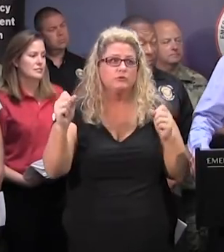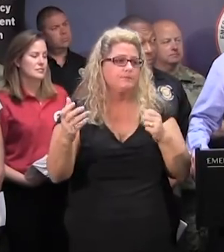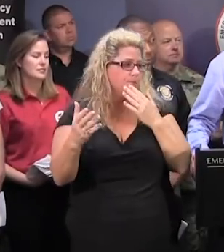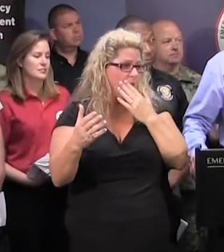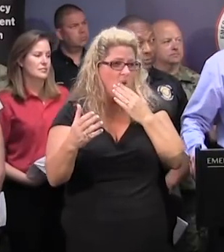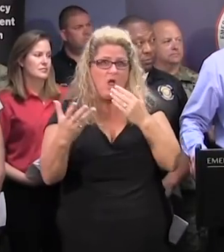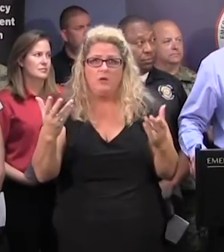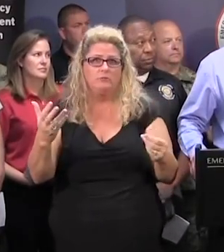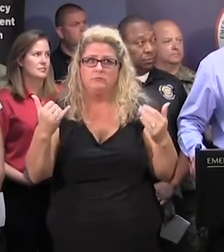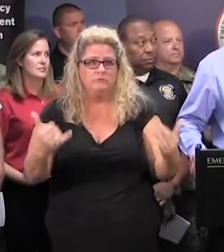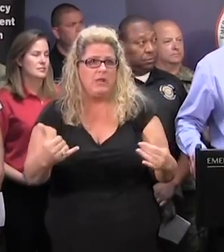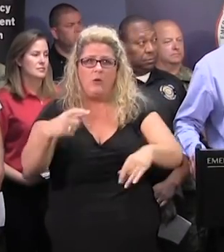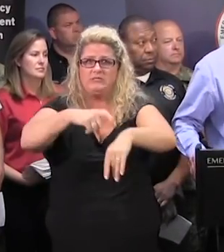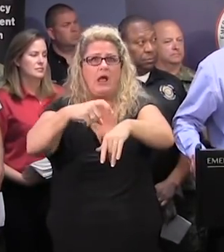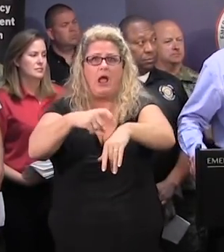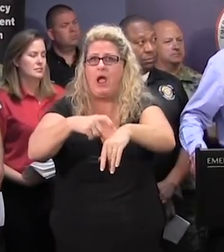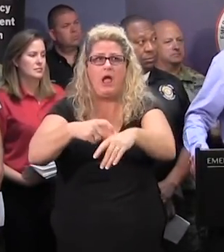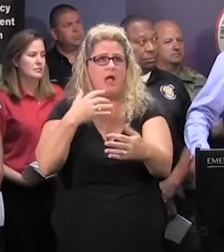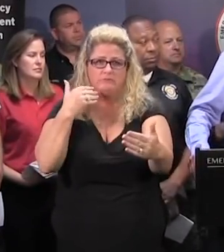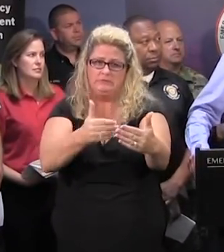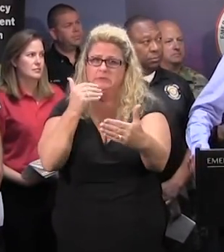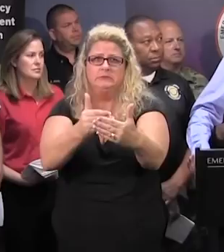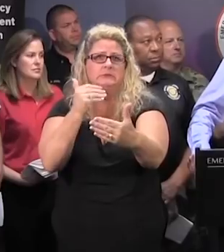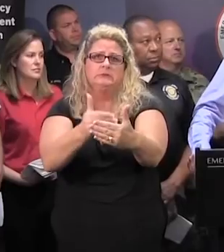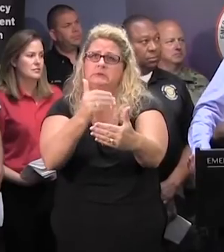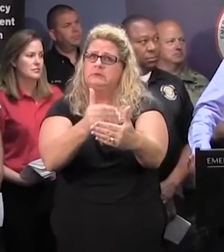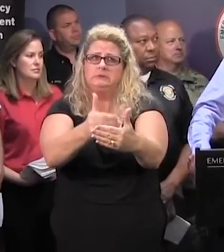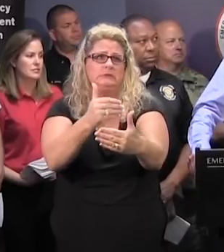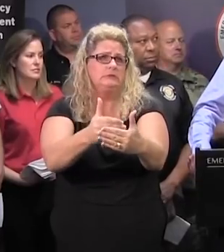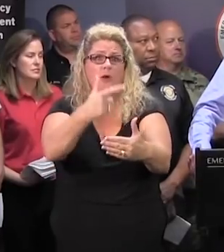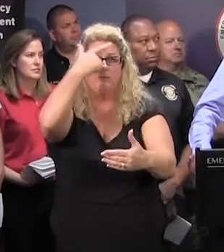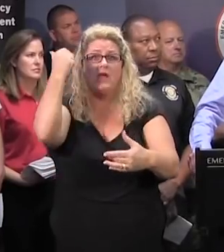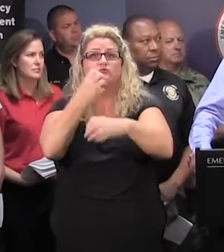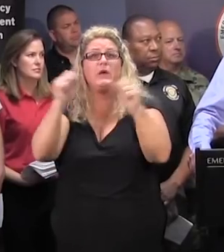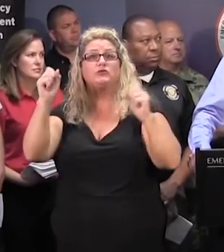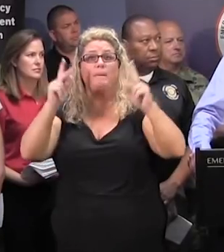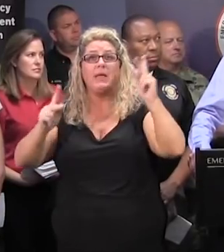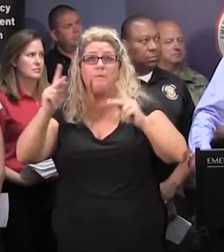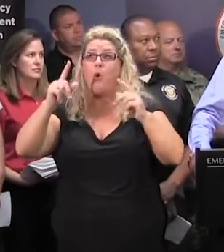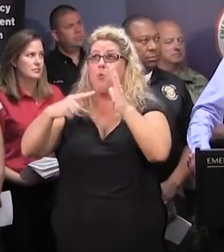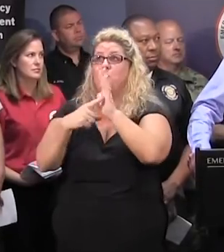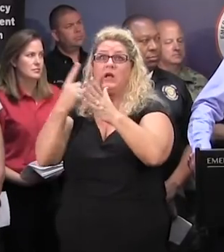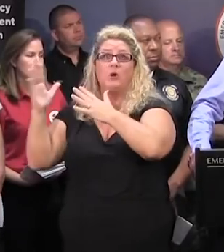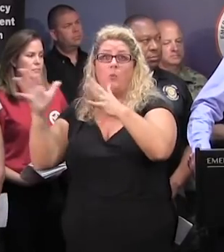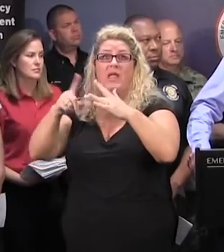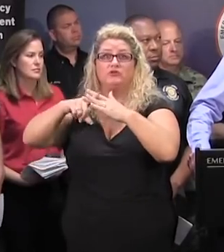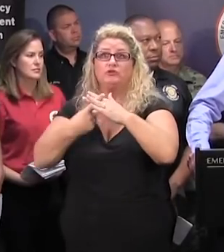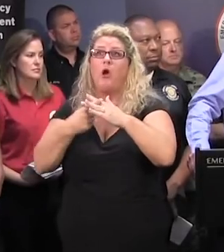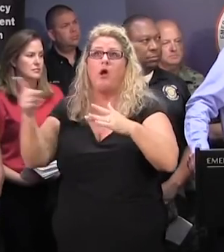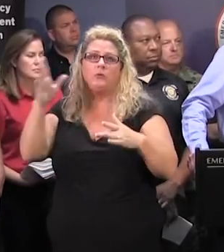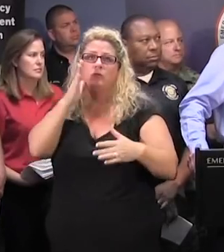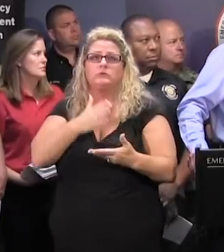time is running out for rescue because the rescuers are going to be standing down when these winds get much,